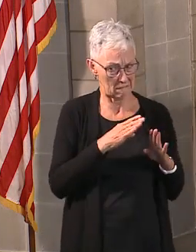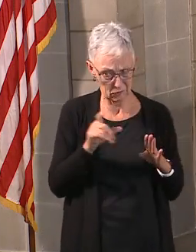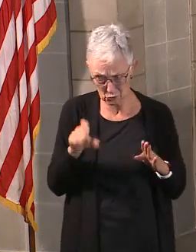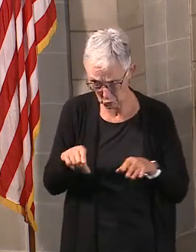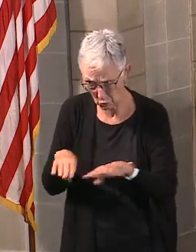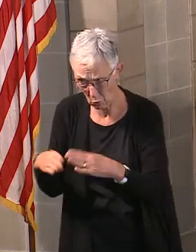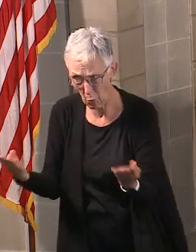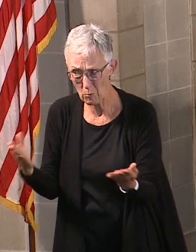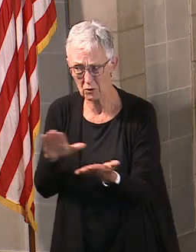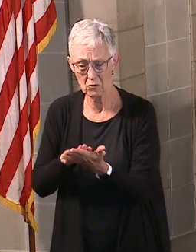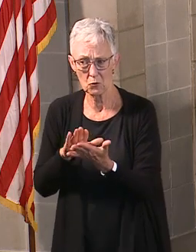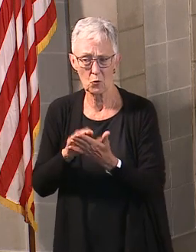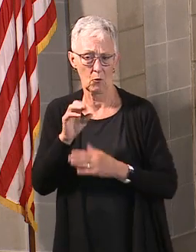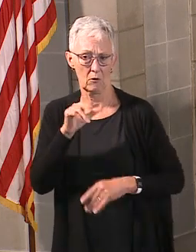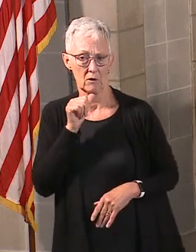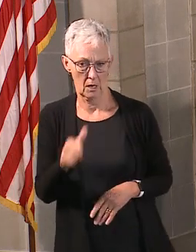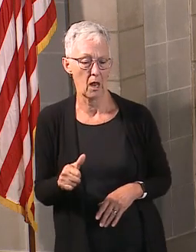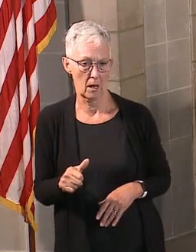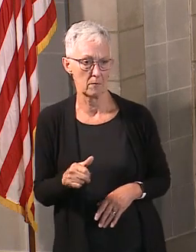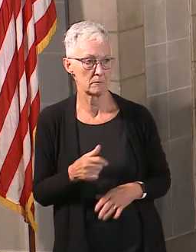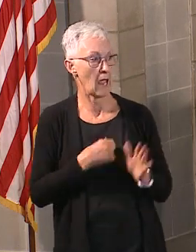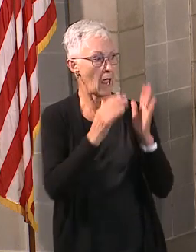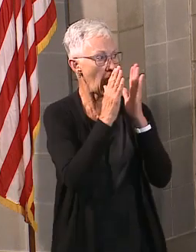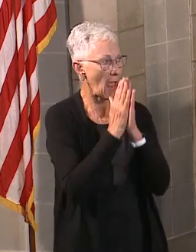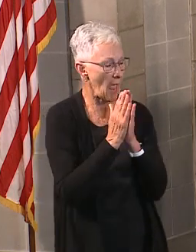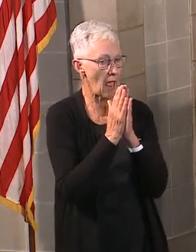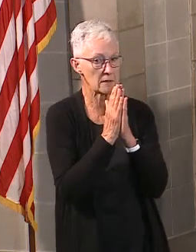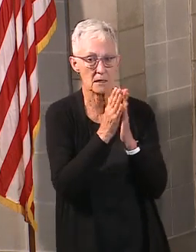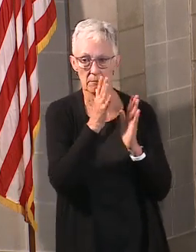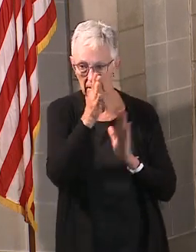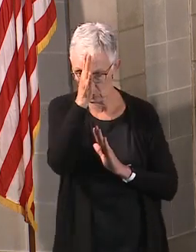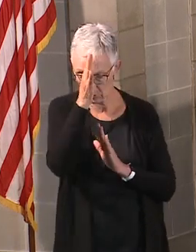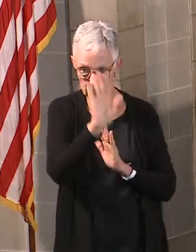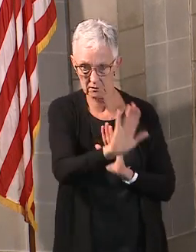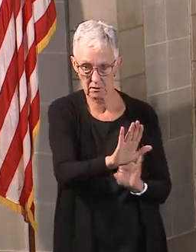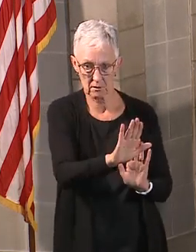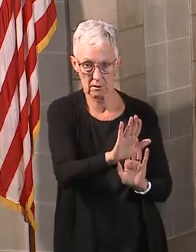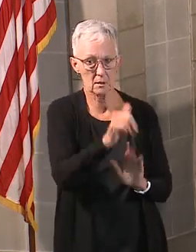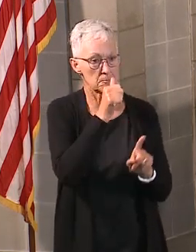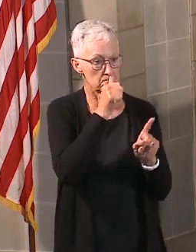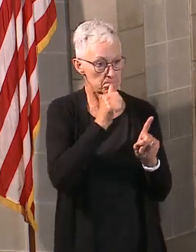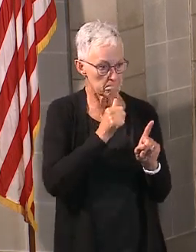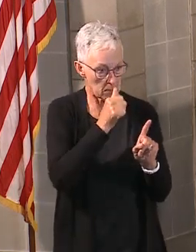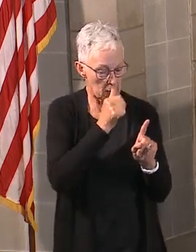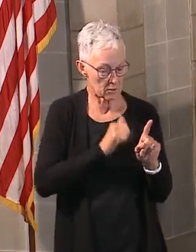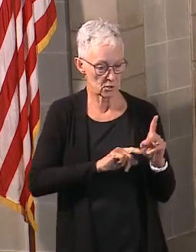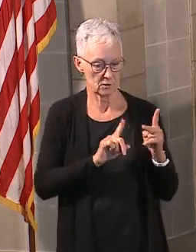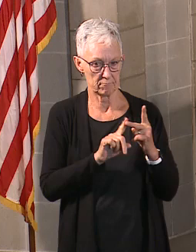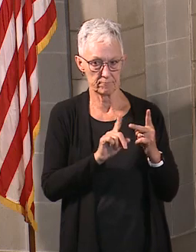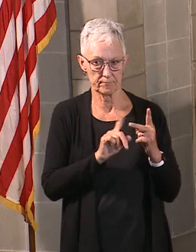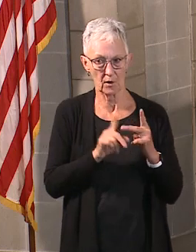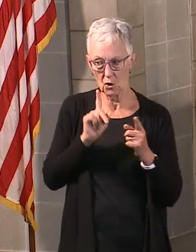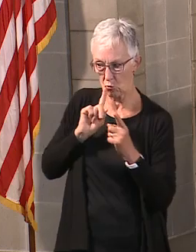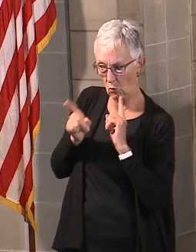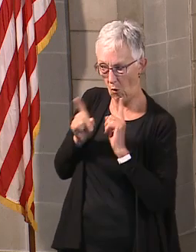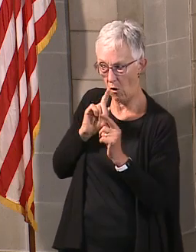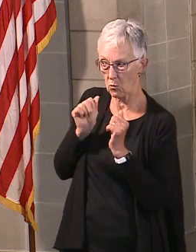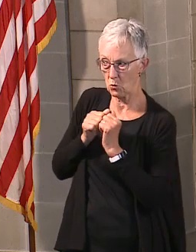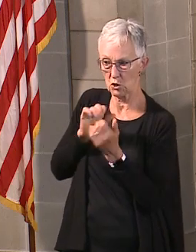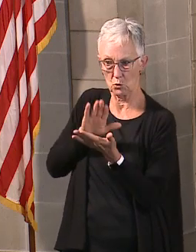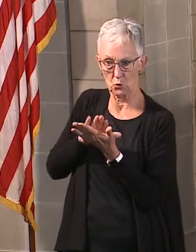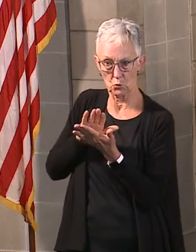parents to be patient, be gracious, work with your school boards, with your teachers, with your principals, with your